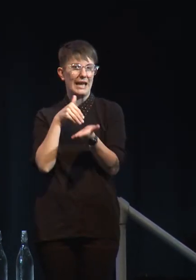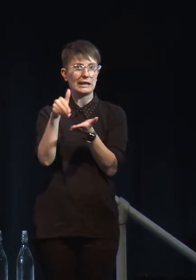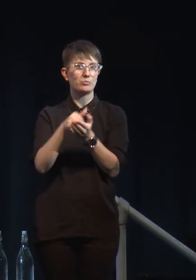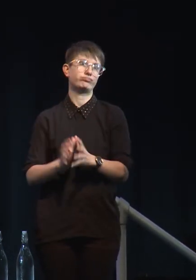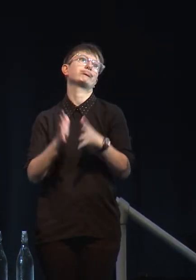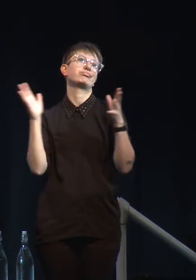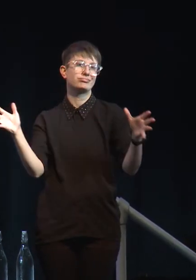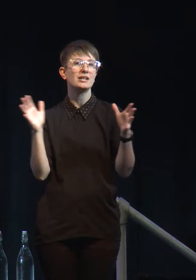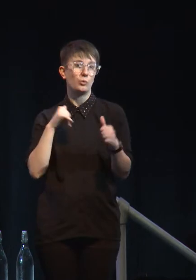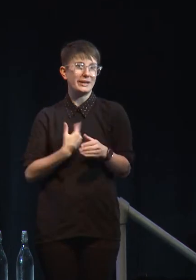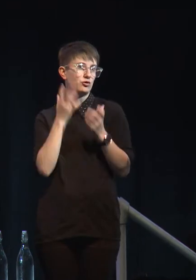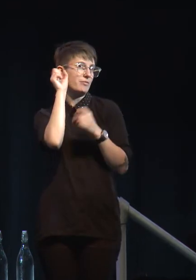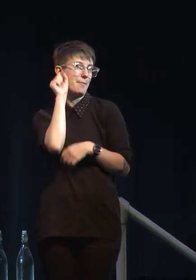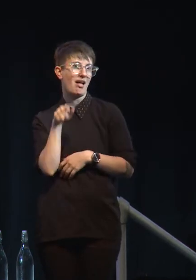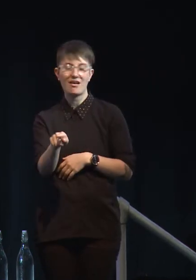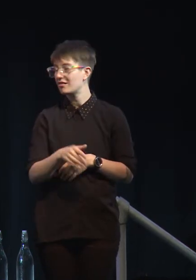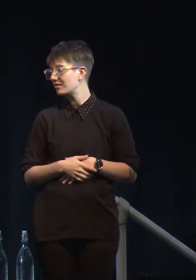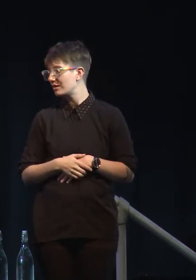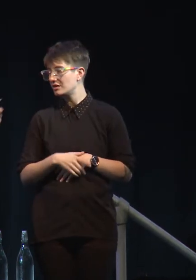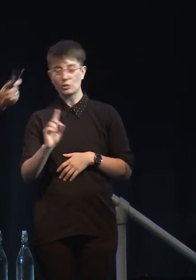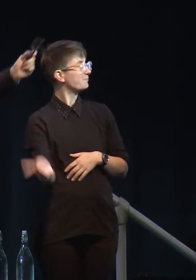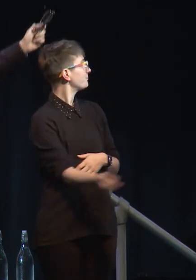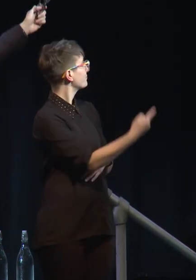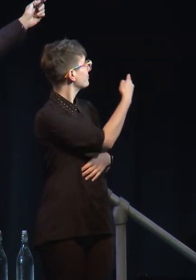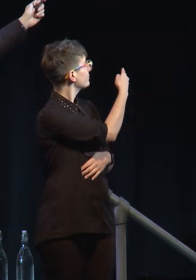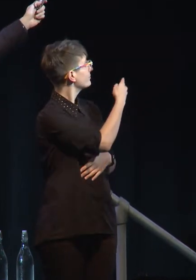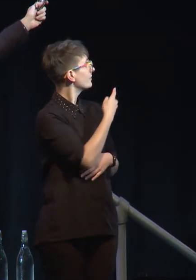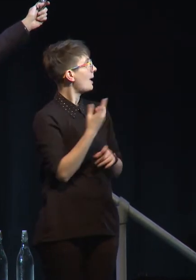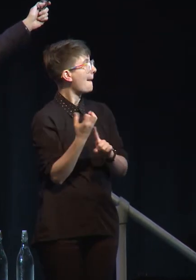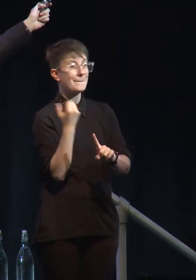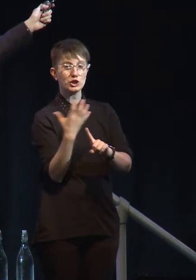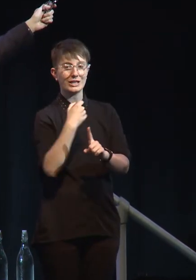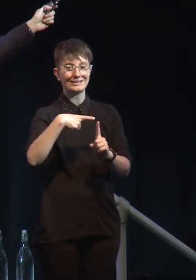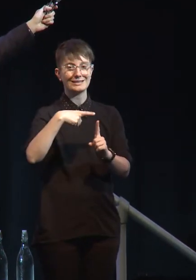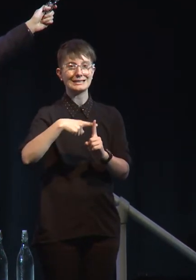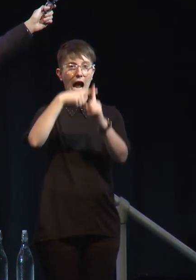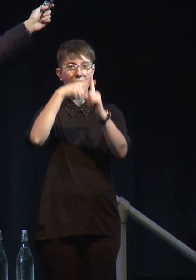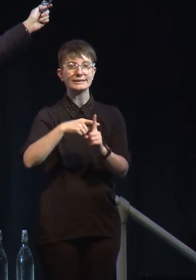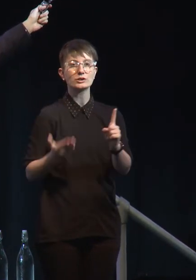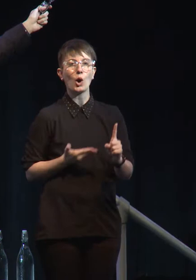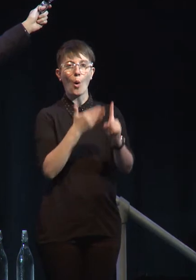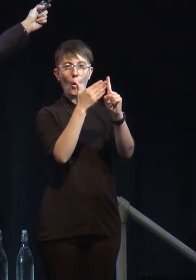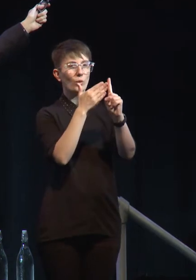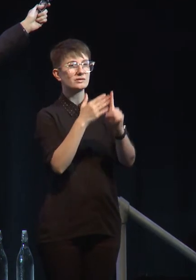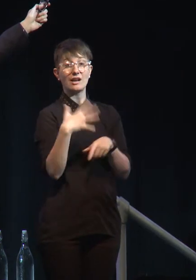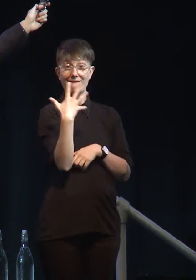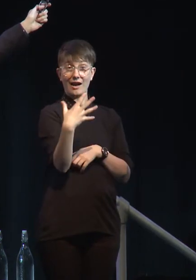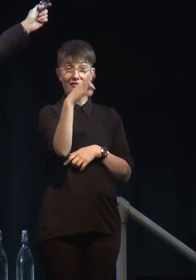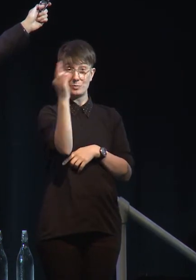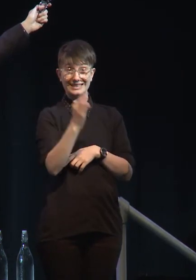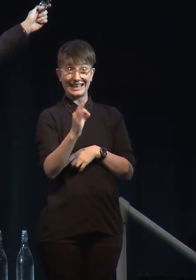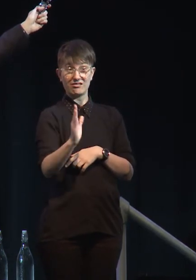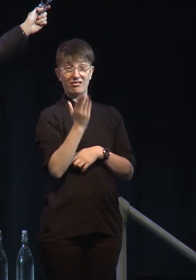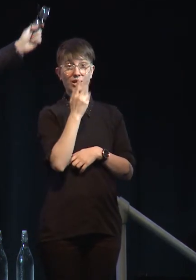So let's see. So here are the emissions goals. 5% by 2020, that's looming.